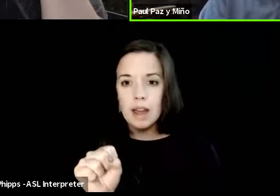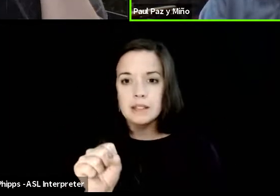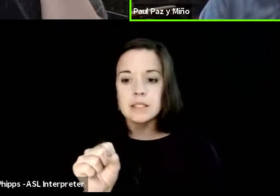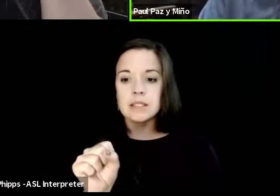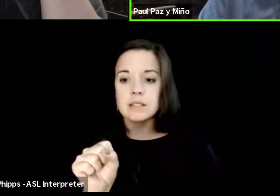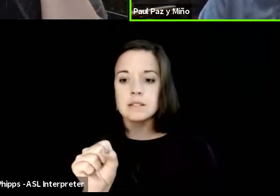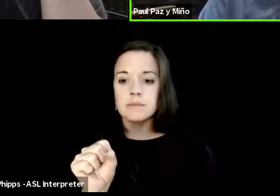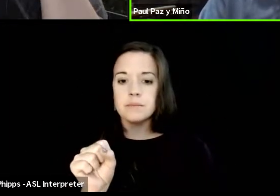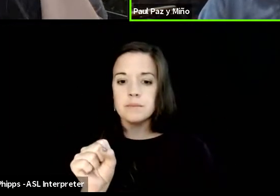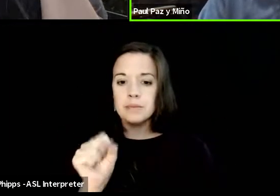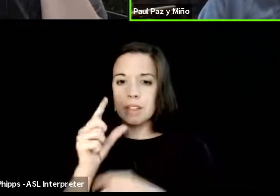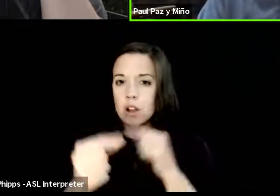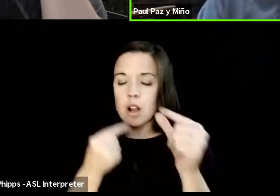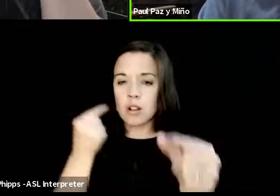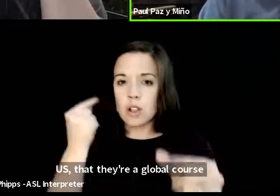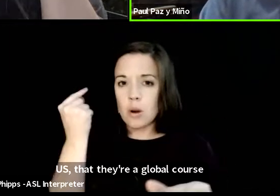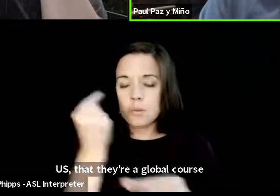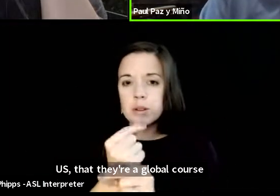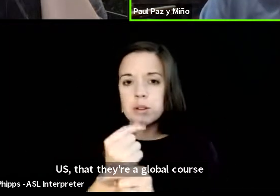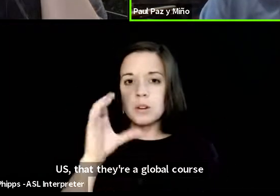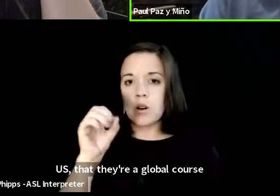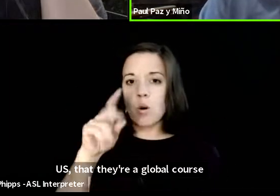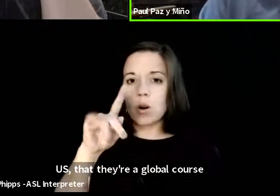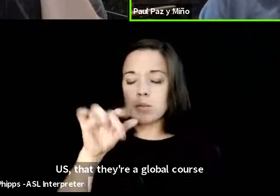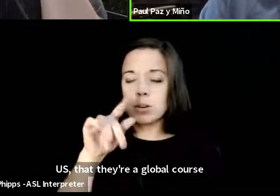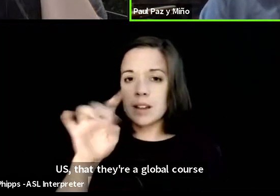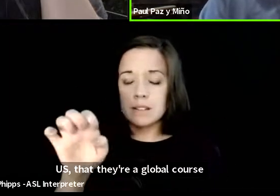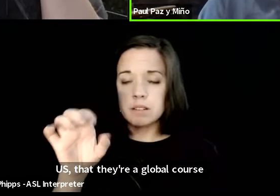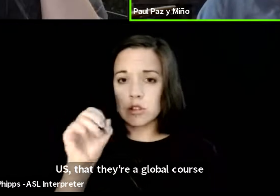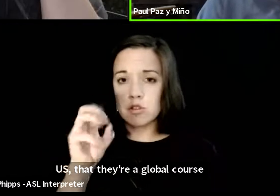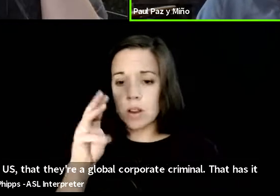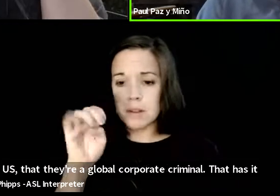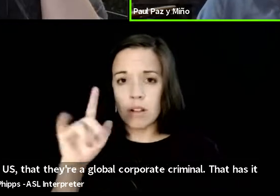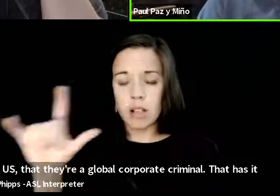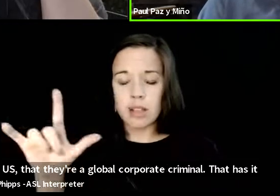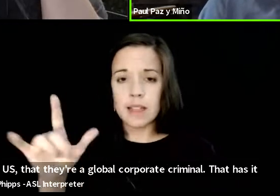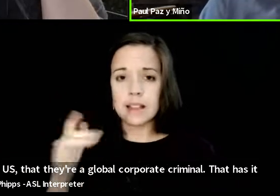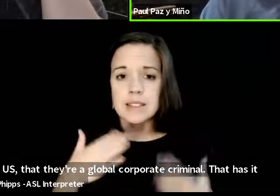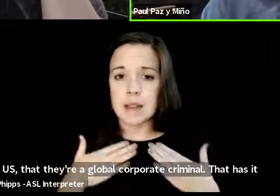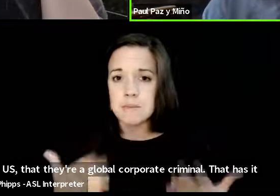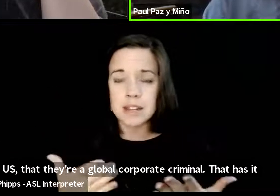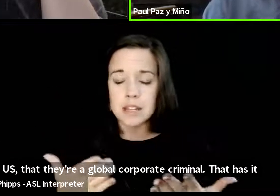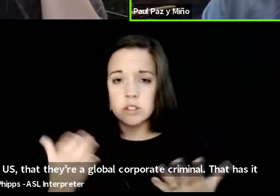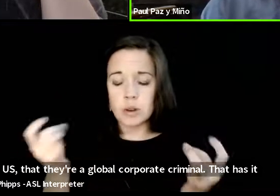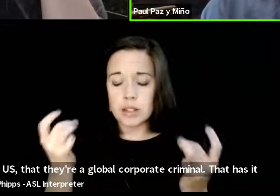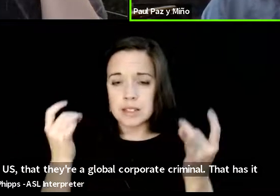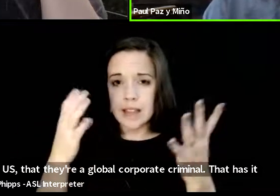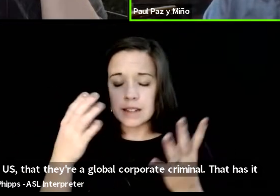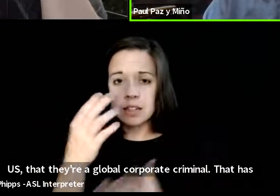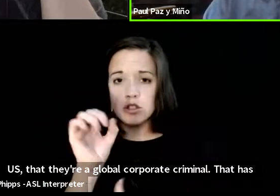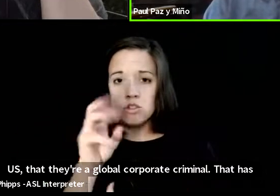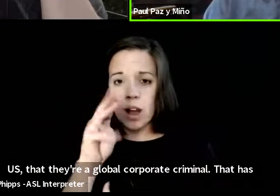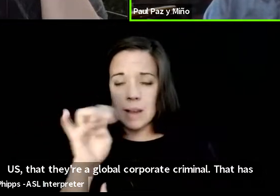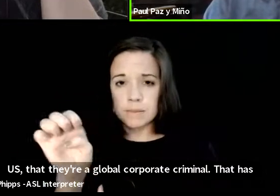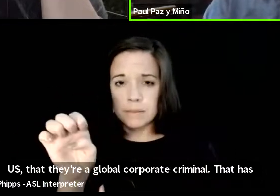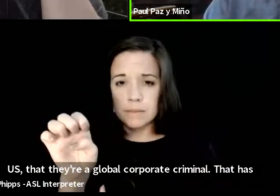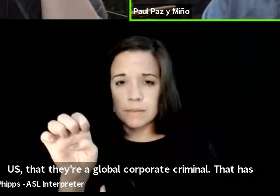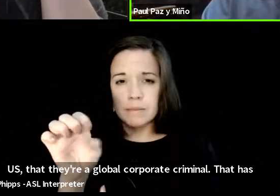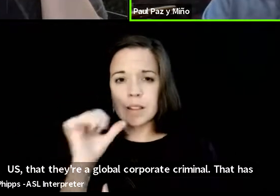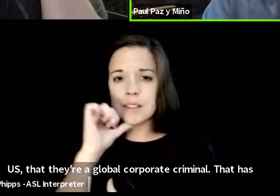they're a global corporate criminal that has admitted to a heinous crime you wouldn't let somebody